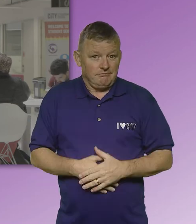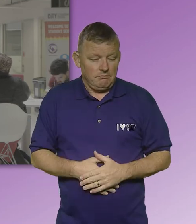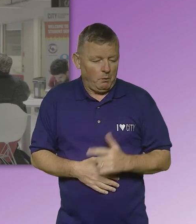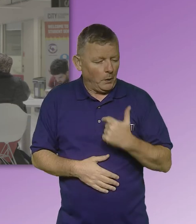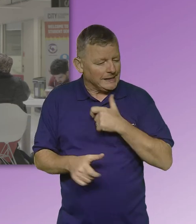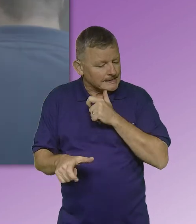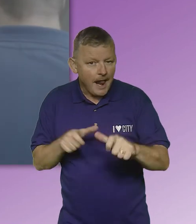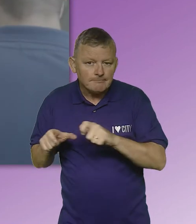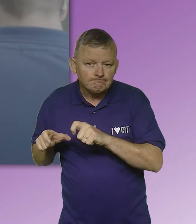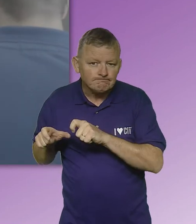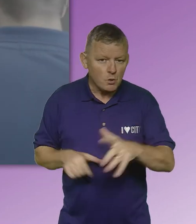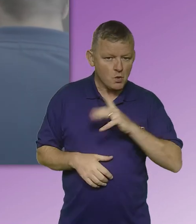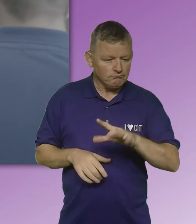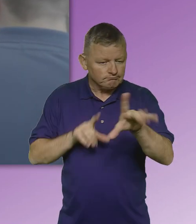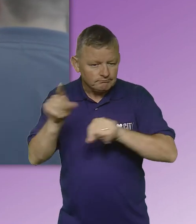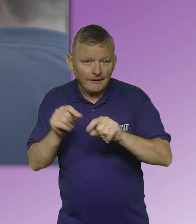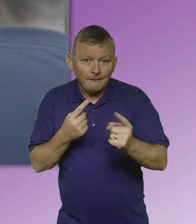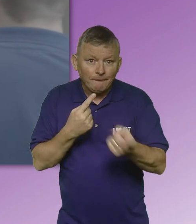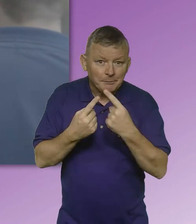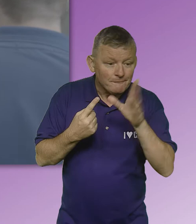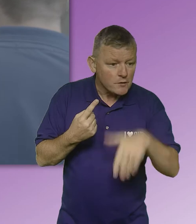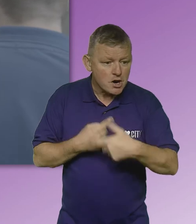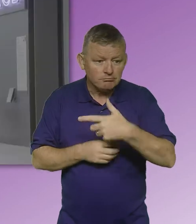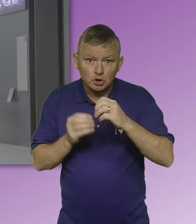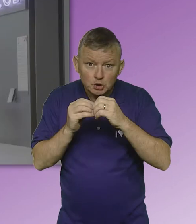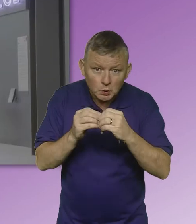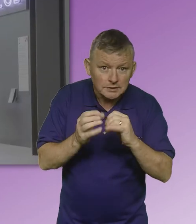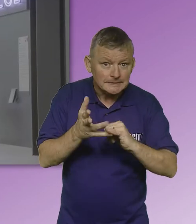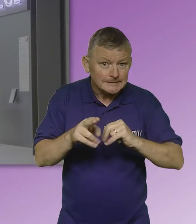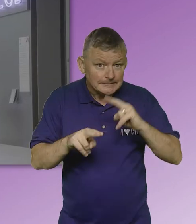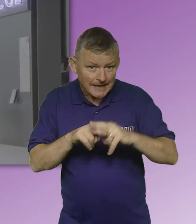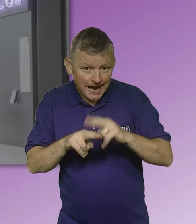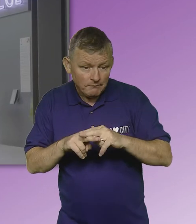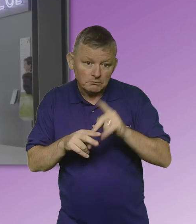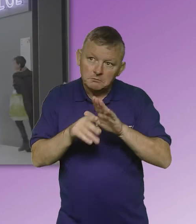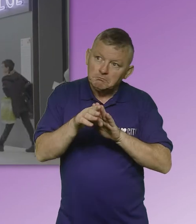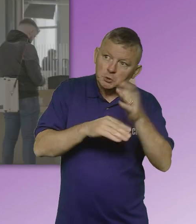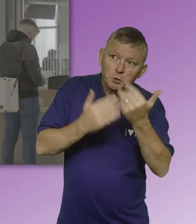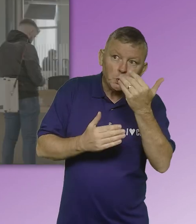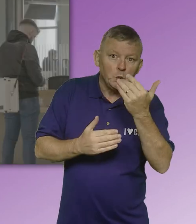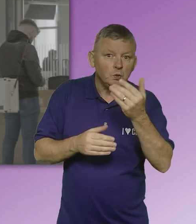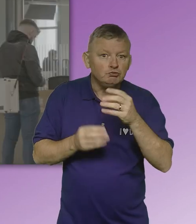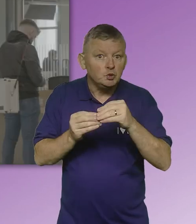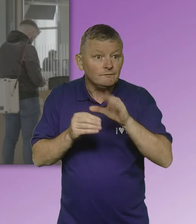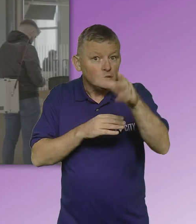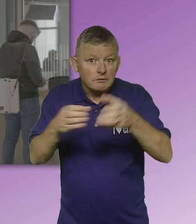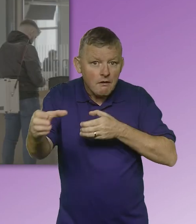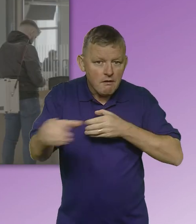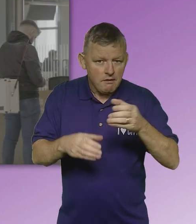We will continue to invite feedback from students, staff and prospective students who use BSL to help us